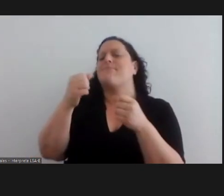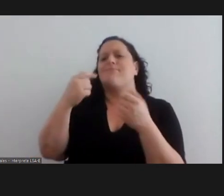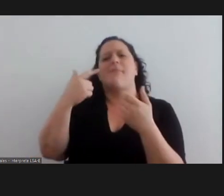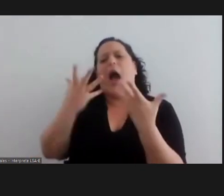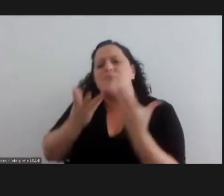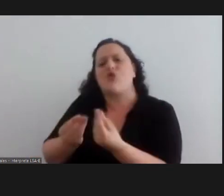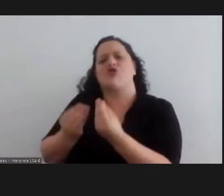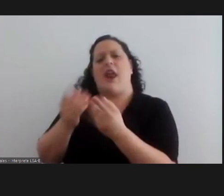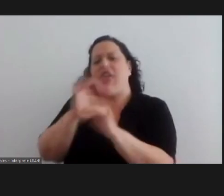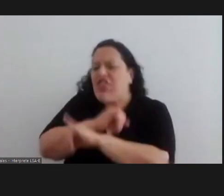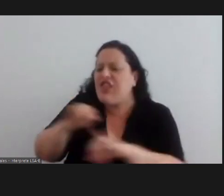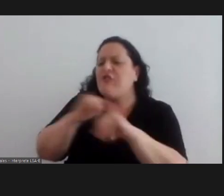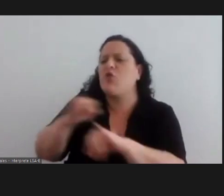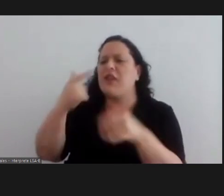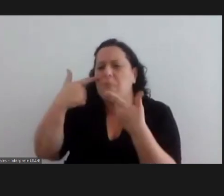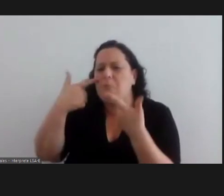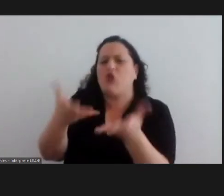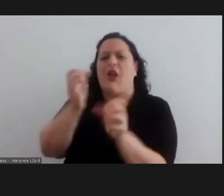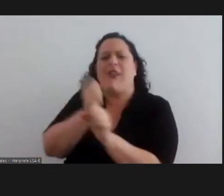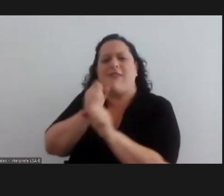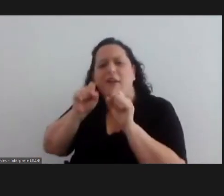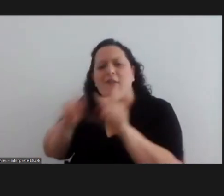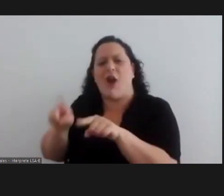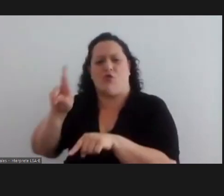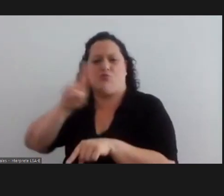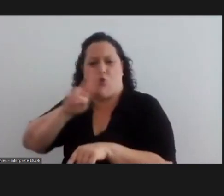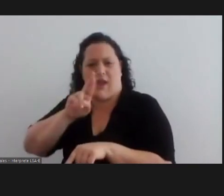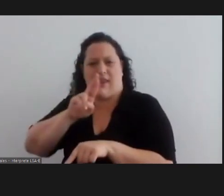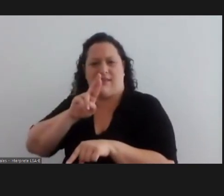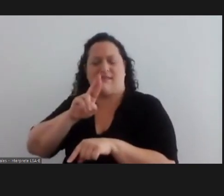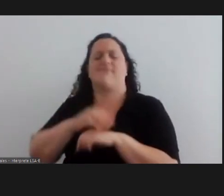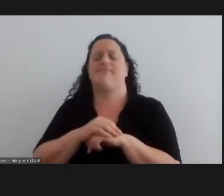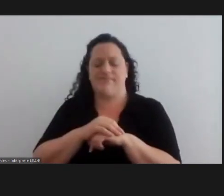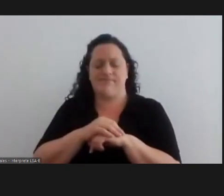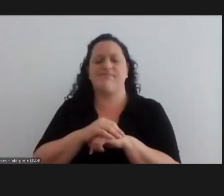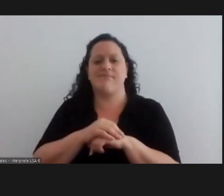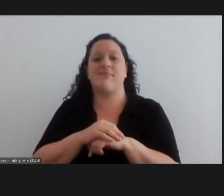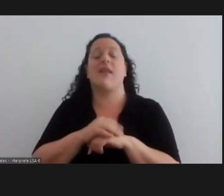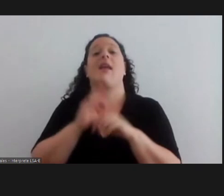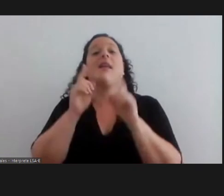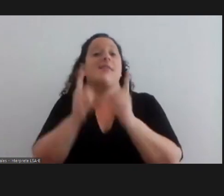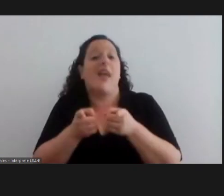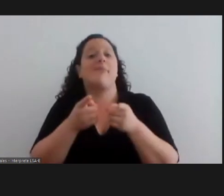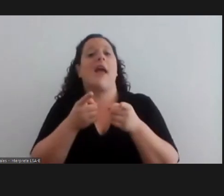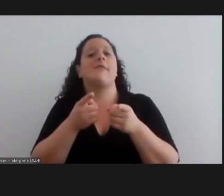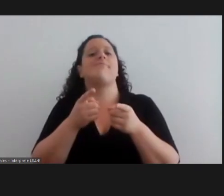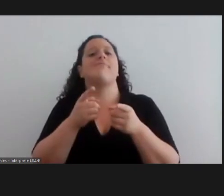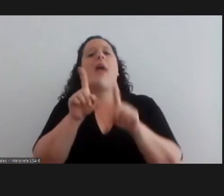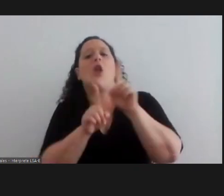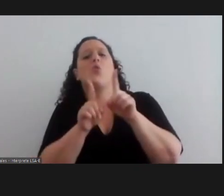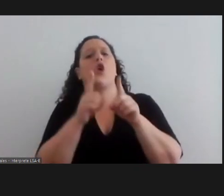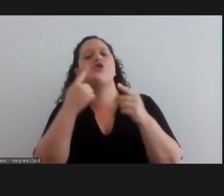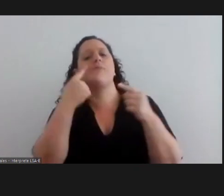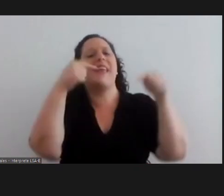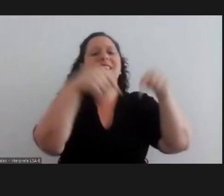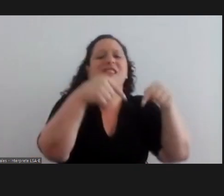disseminate and to show everyone that they can do it and to show their work the film